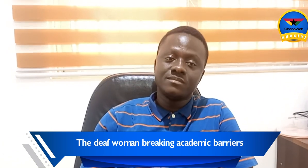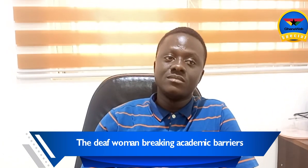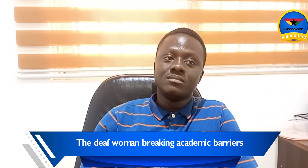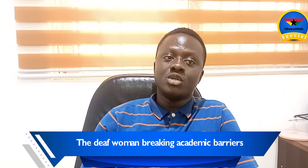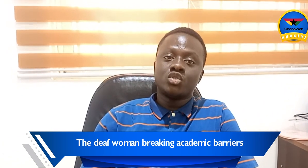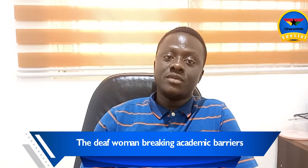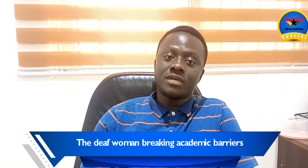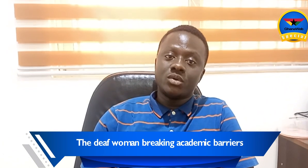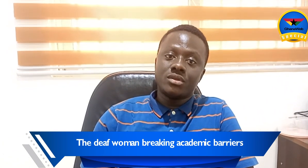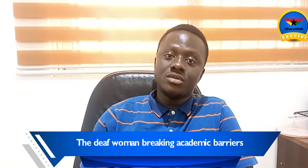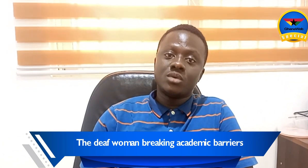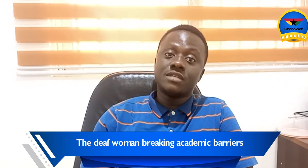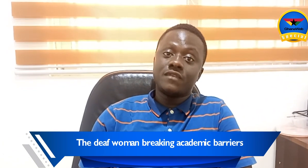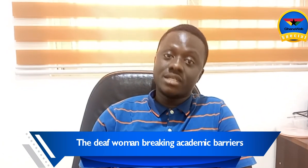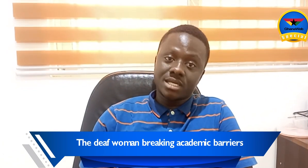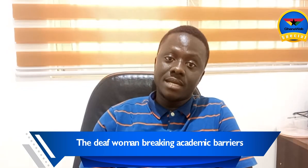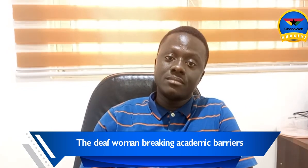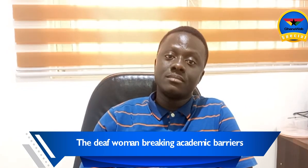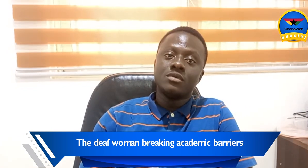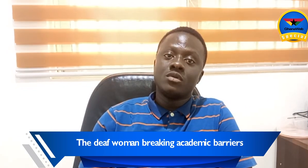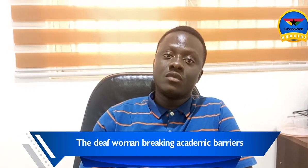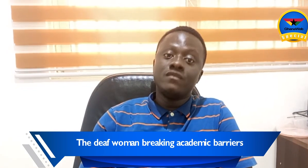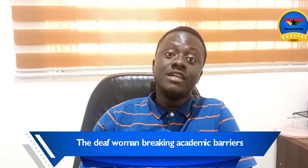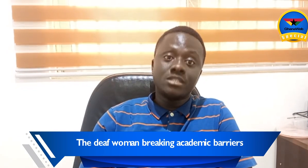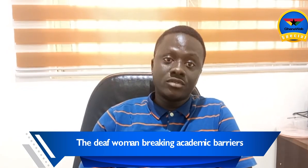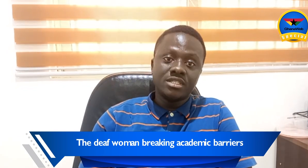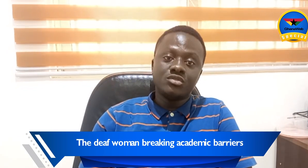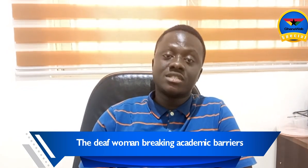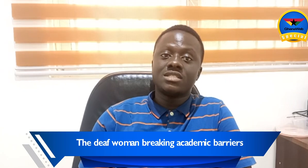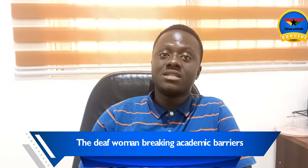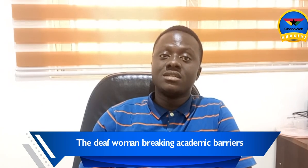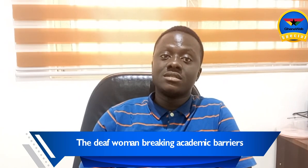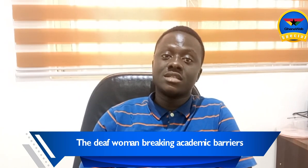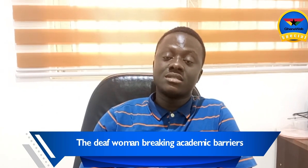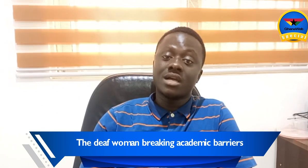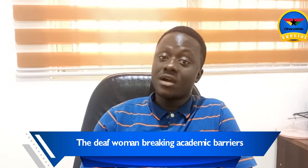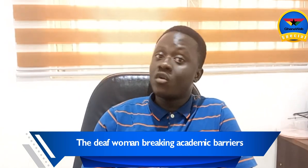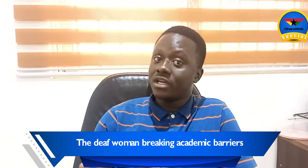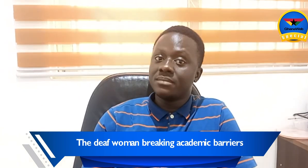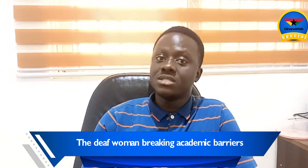challenge. Because to be frank with you, that was the first time of venturing into such a situation.